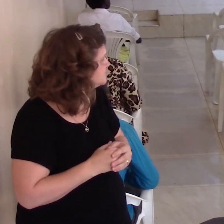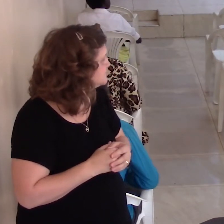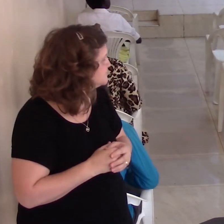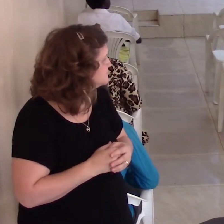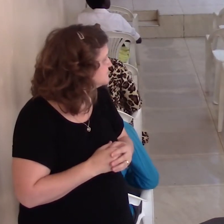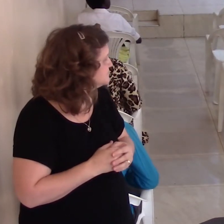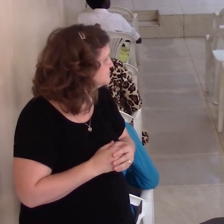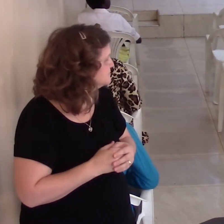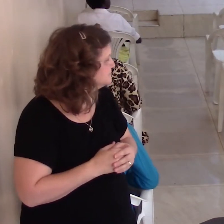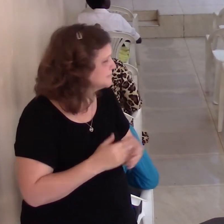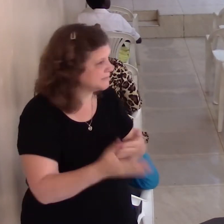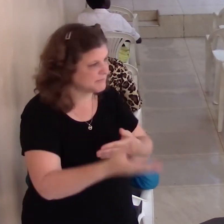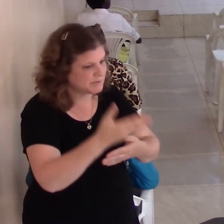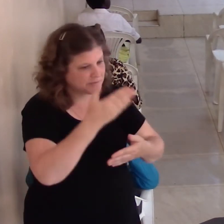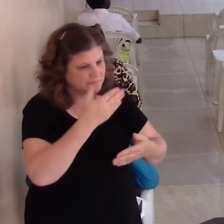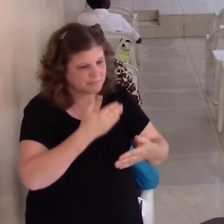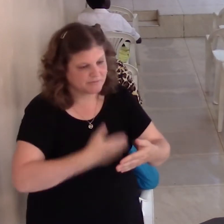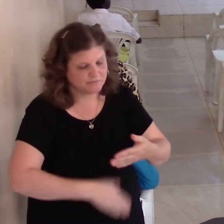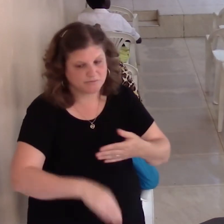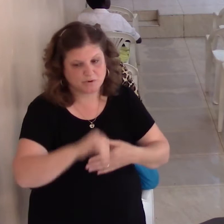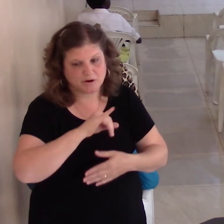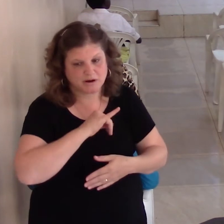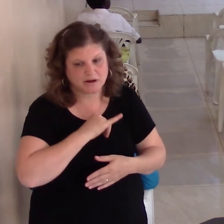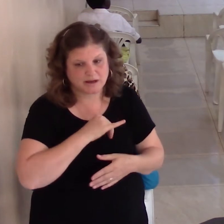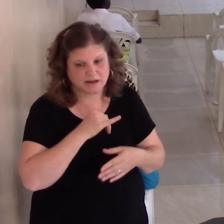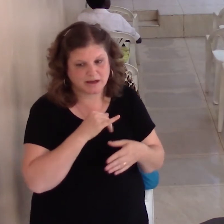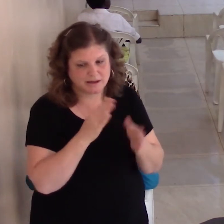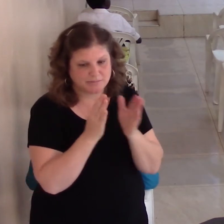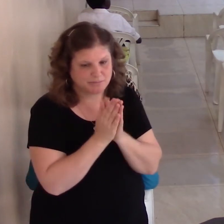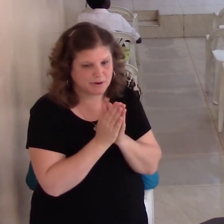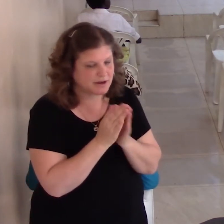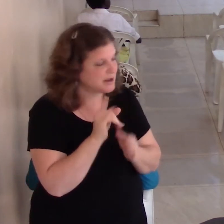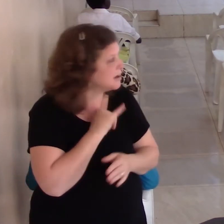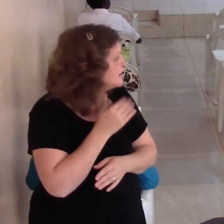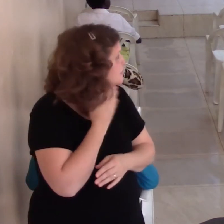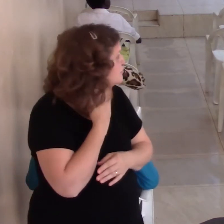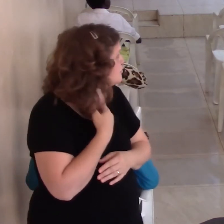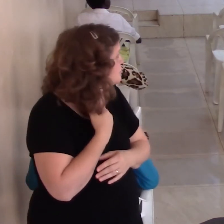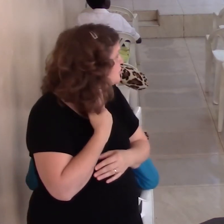And before I go, I'd like to bless Pastor James.